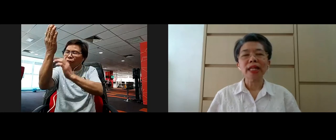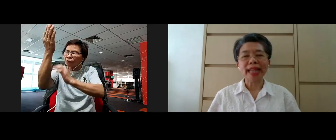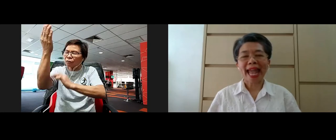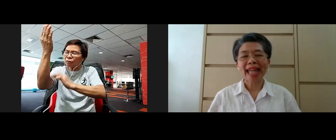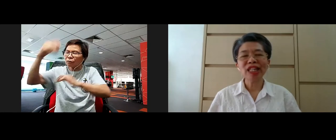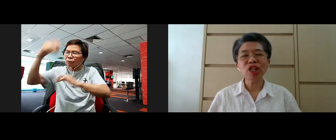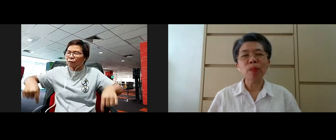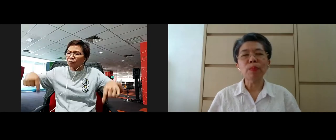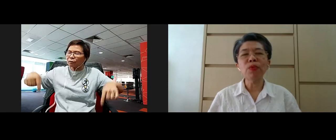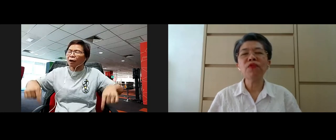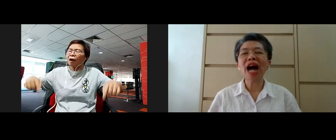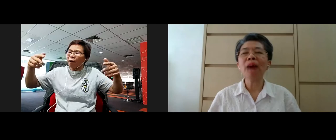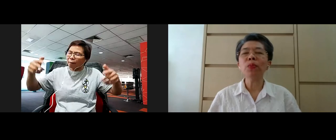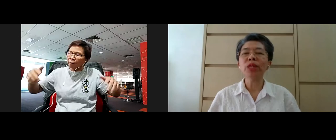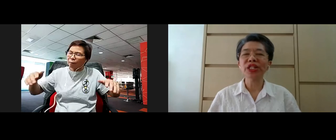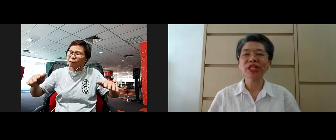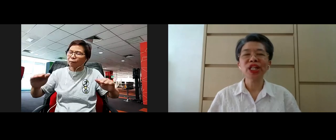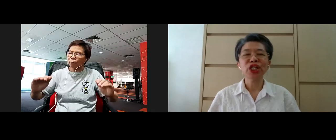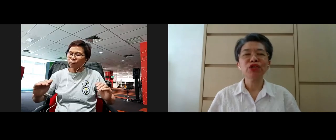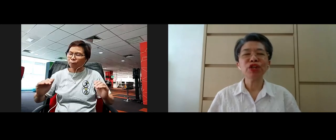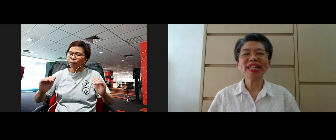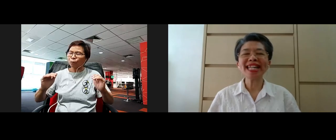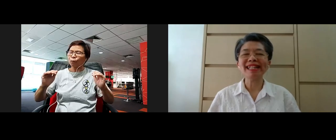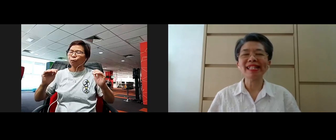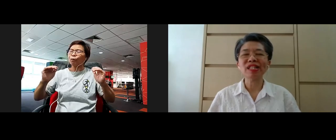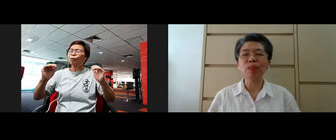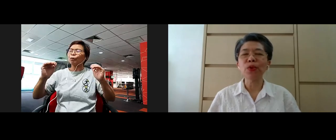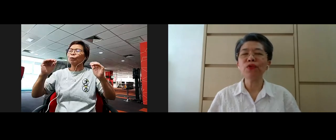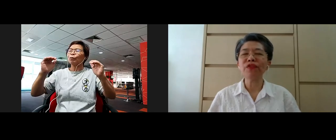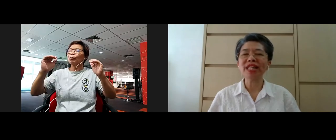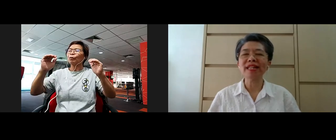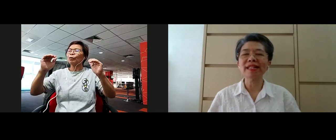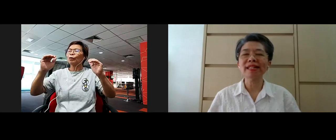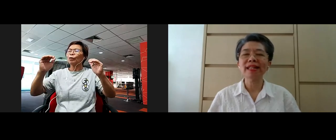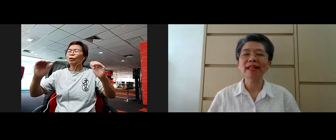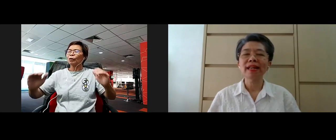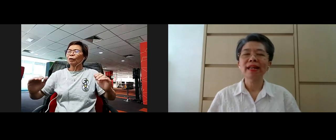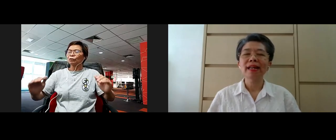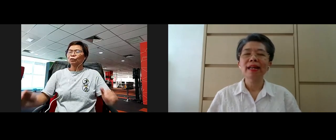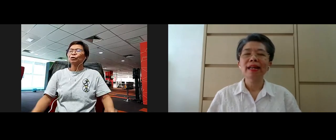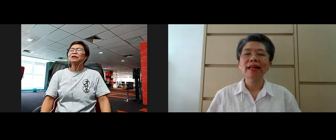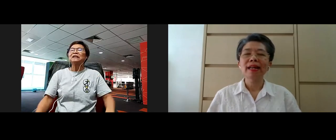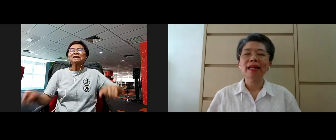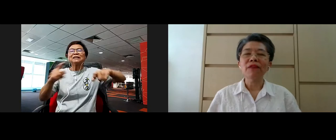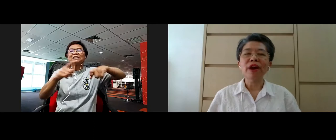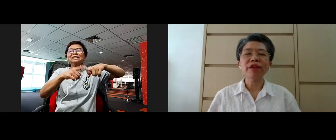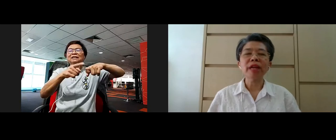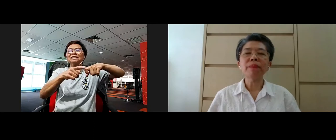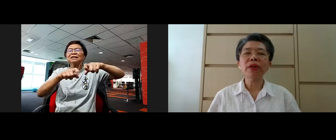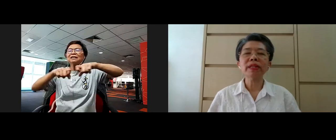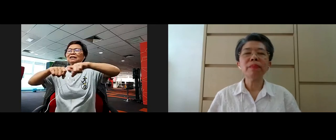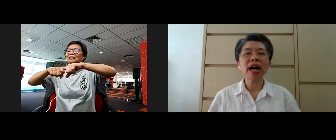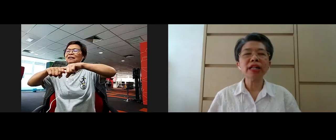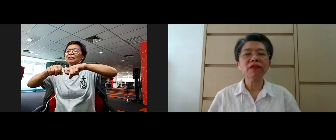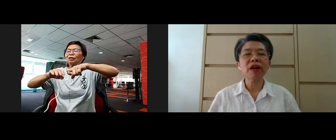move move upwards to your knees, both knees. Very